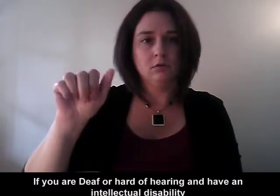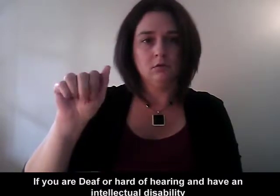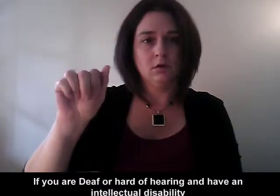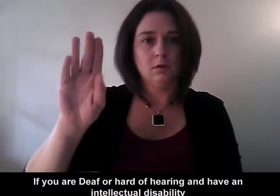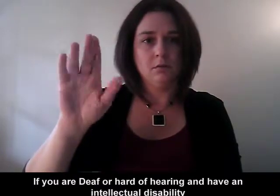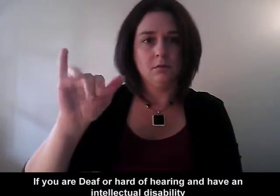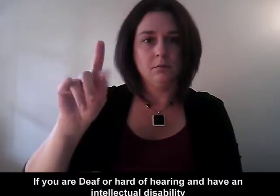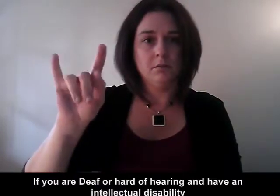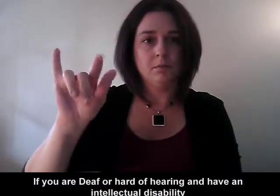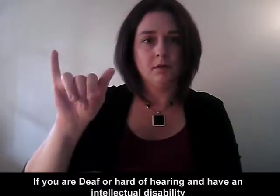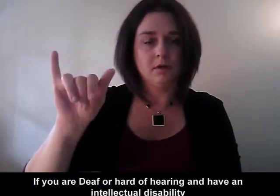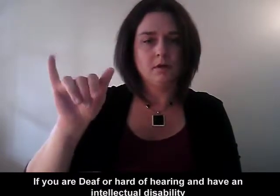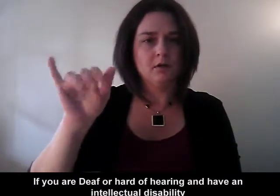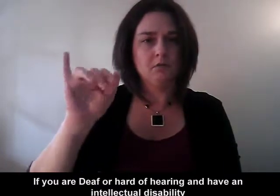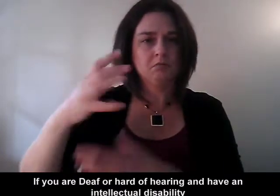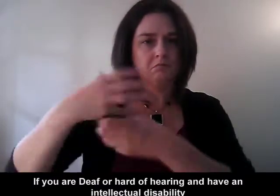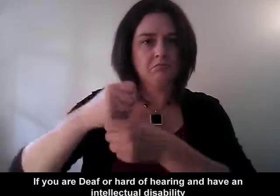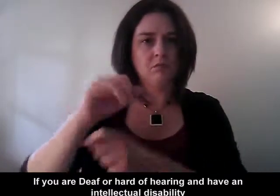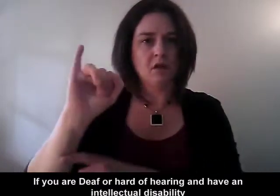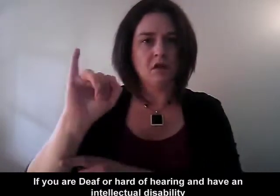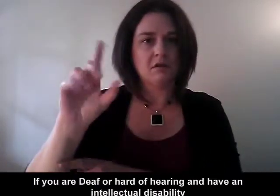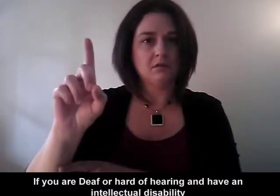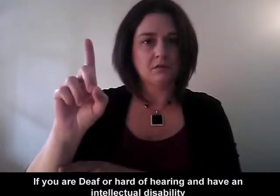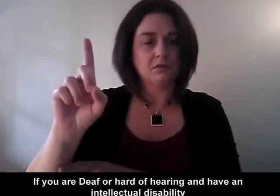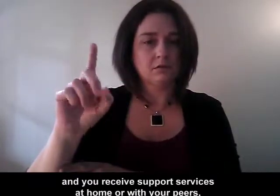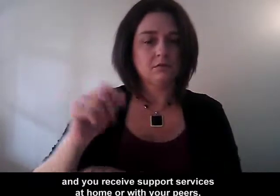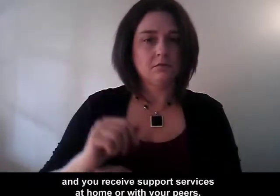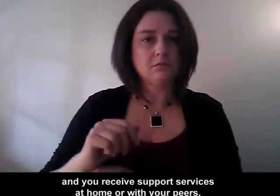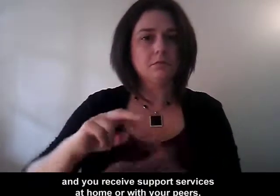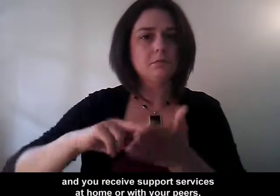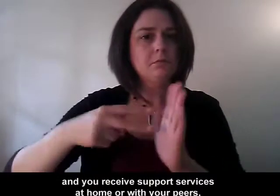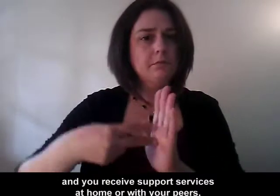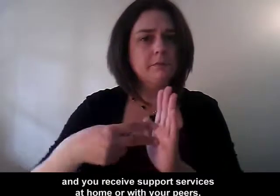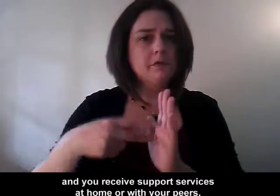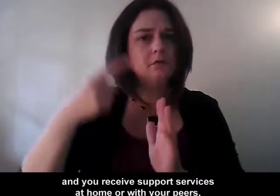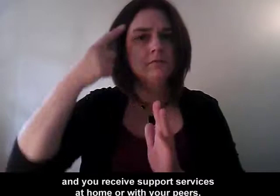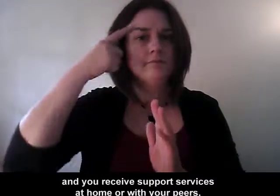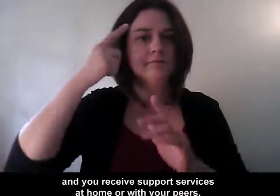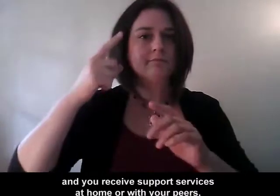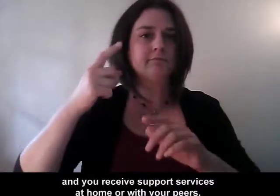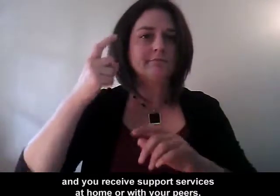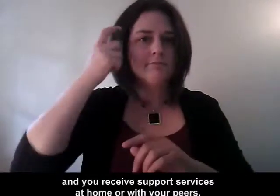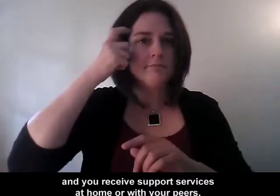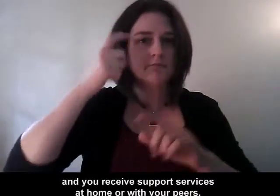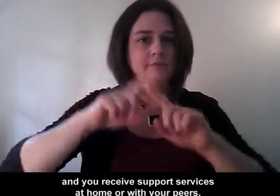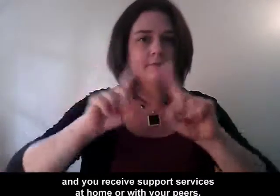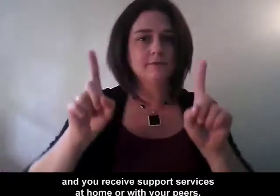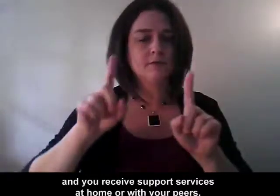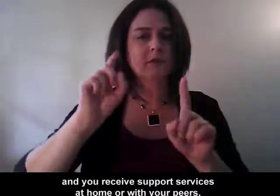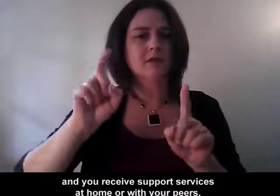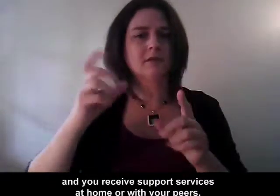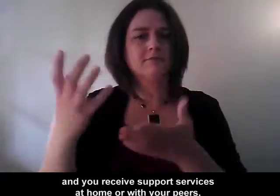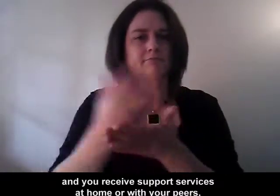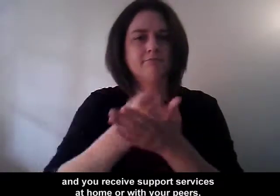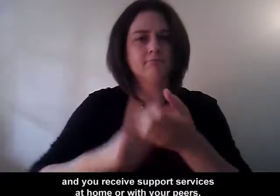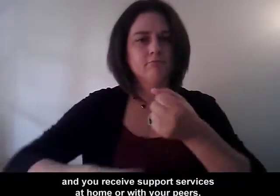and you receive support services at home or with your peers,